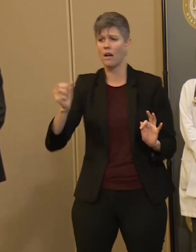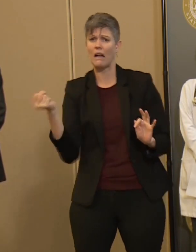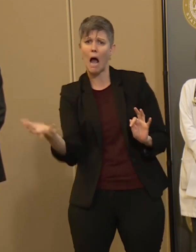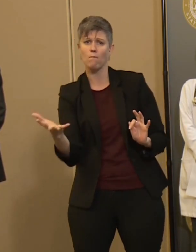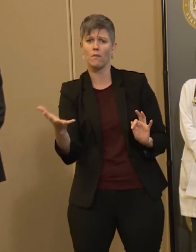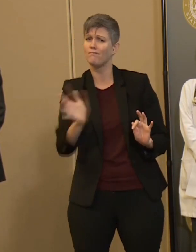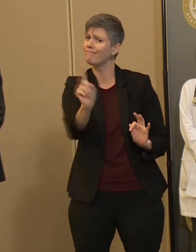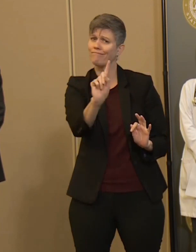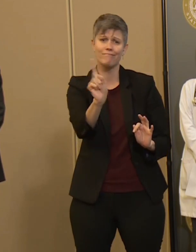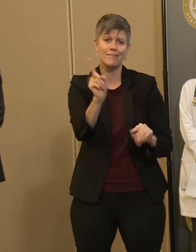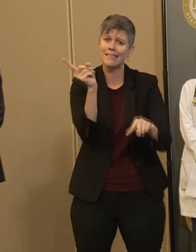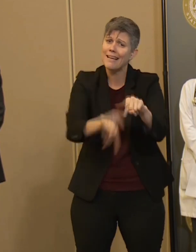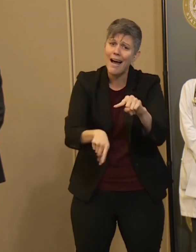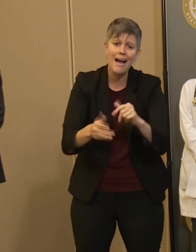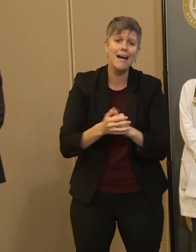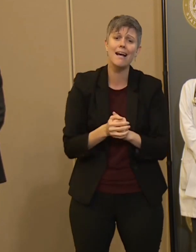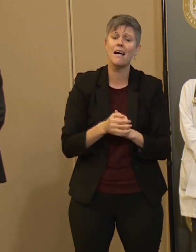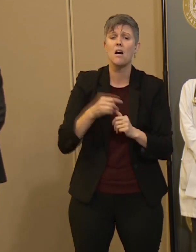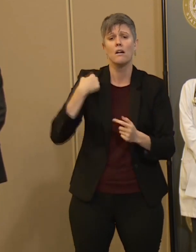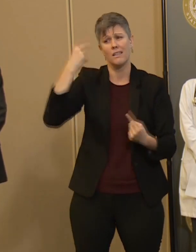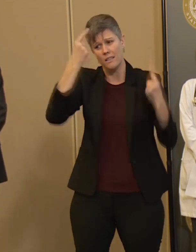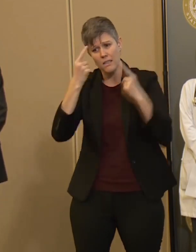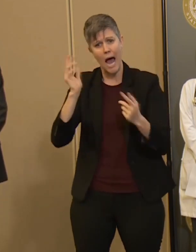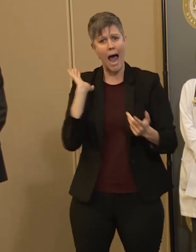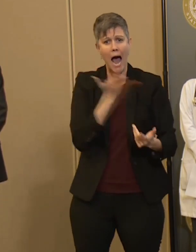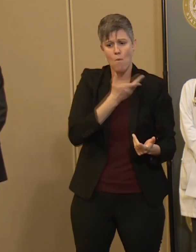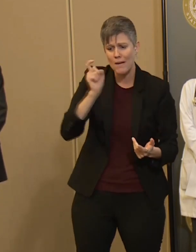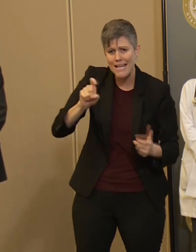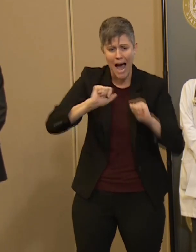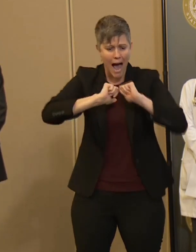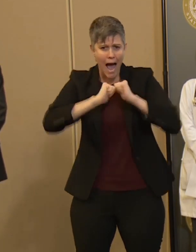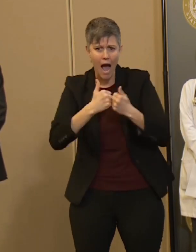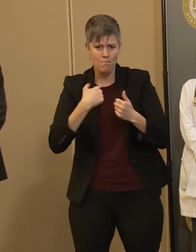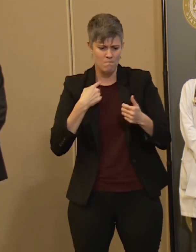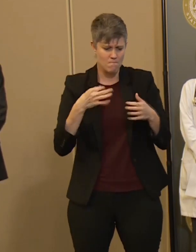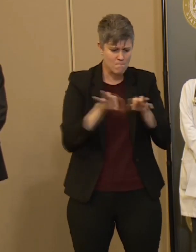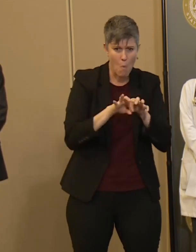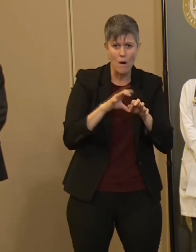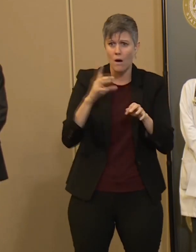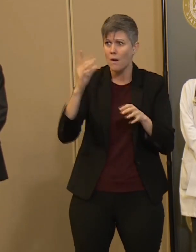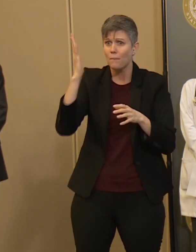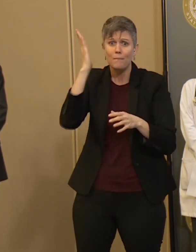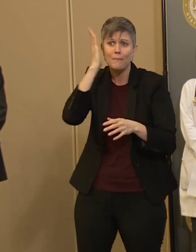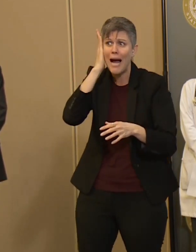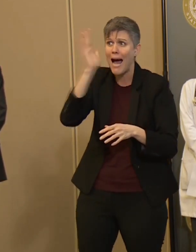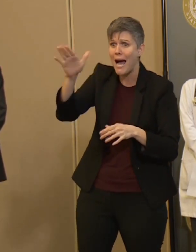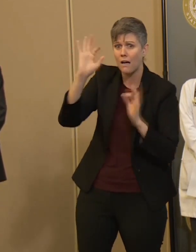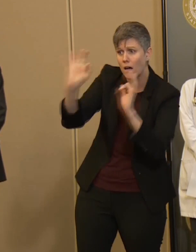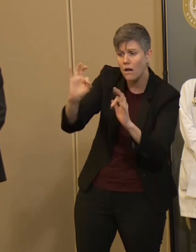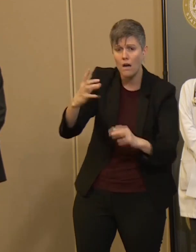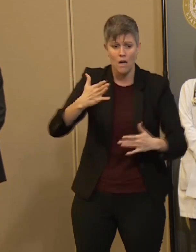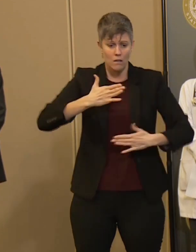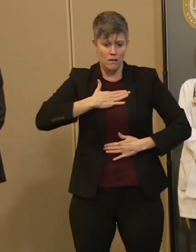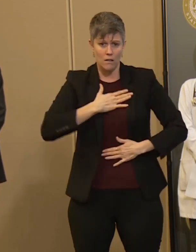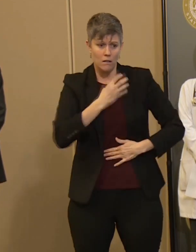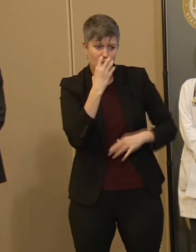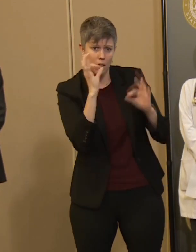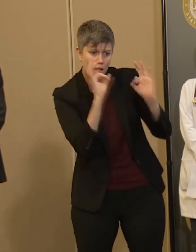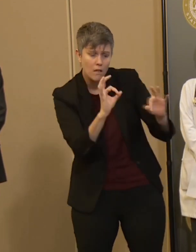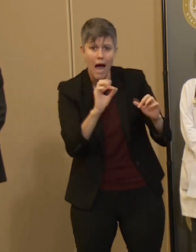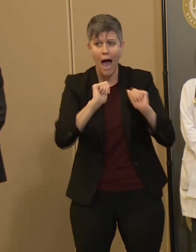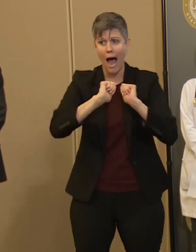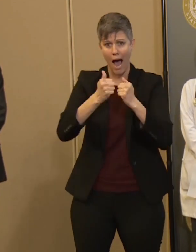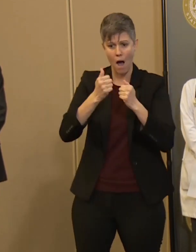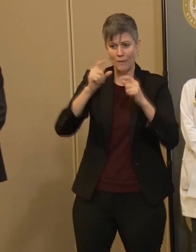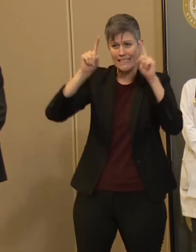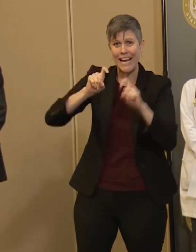identifying additional capacity, additional ventilator capacity, when we are still in the process of ramping up testing, when we are still trying to